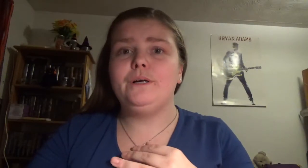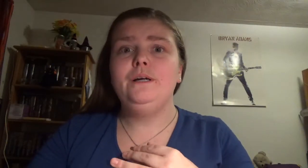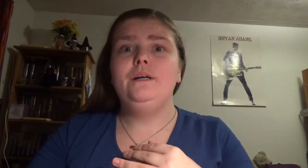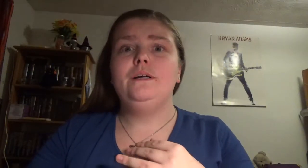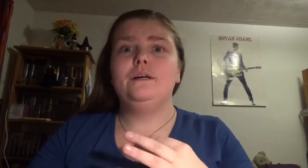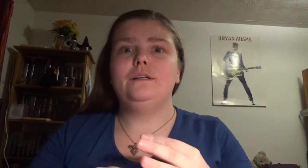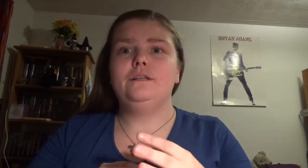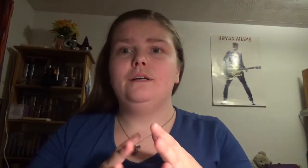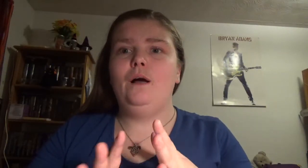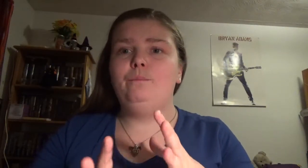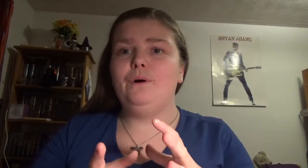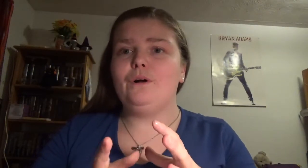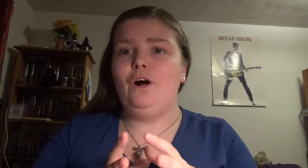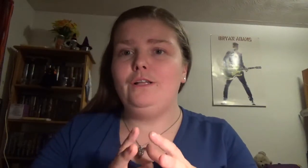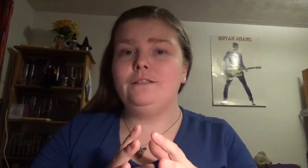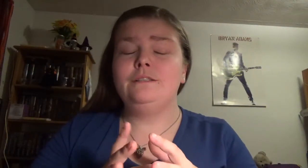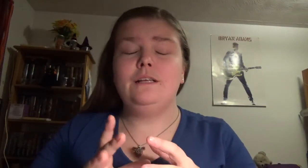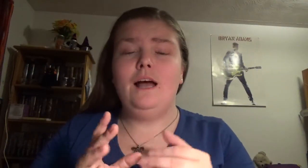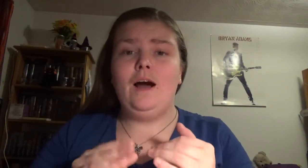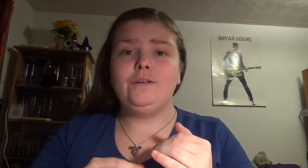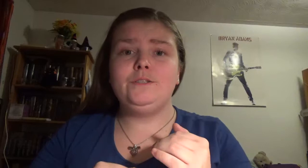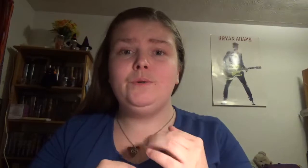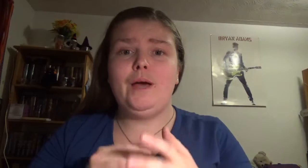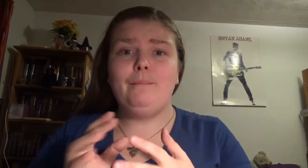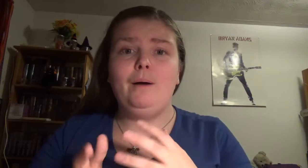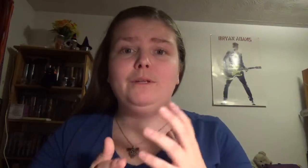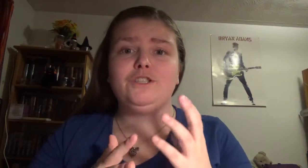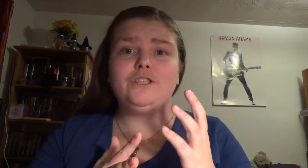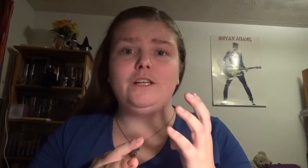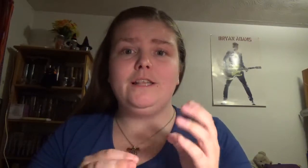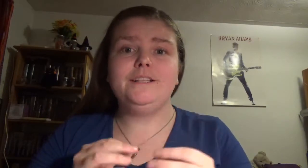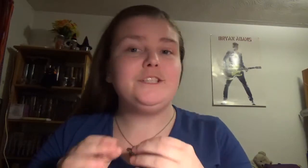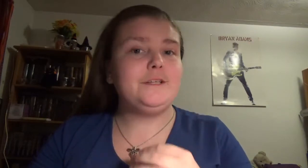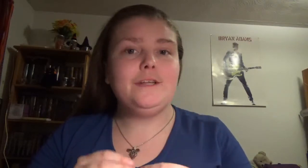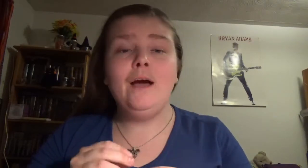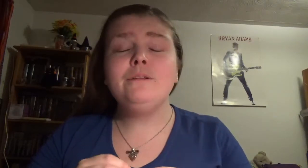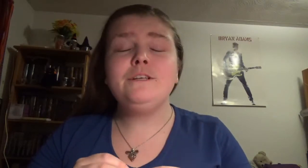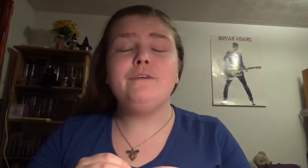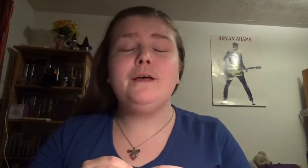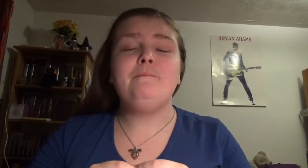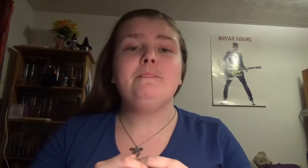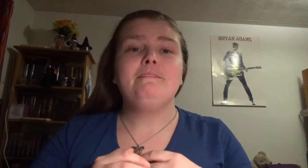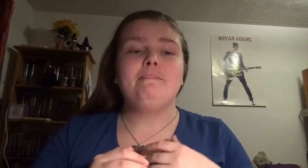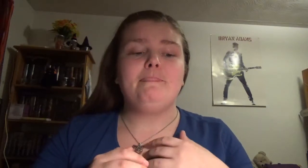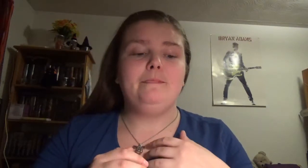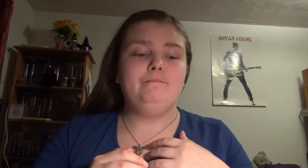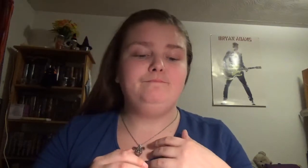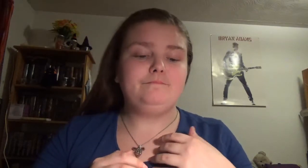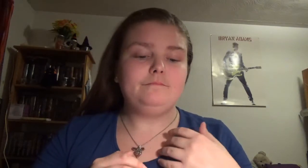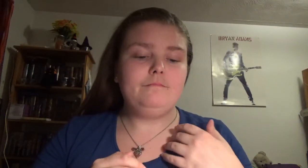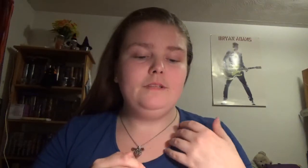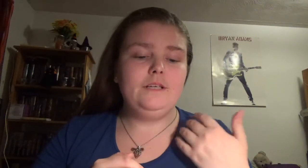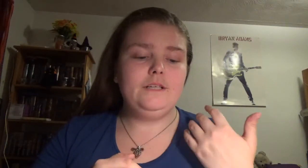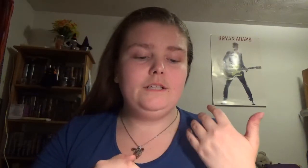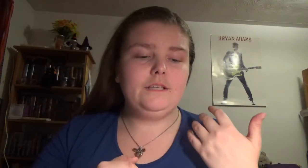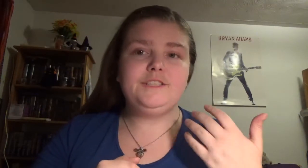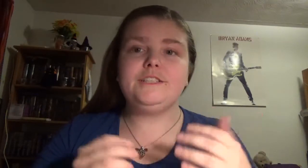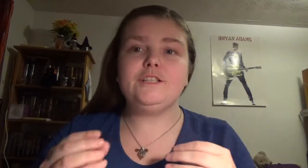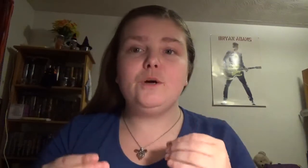a book on how to get published, the ins and outs of it, because it does go